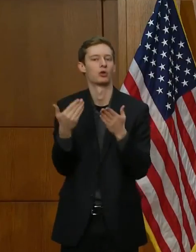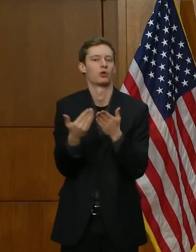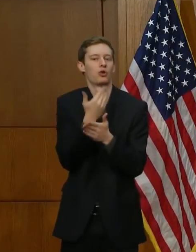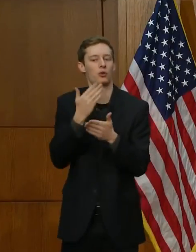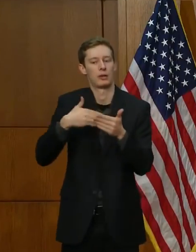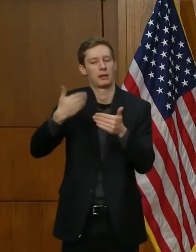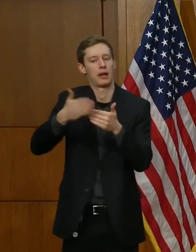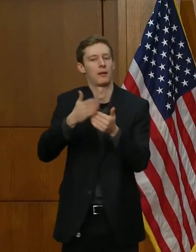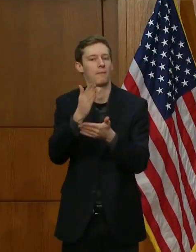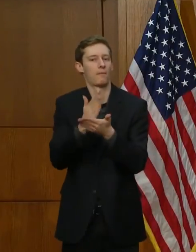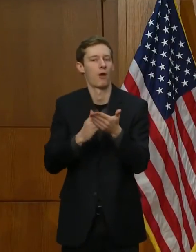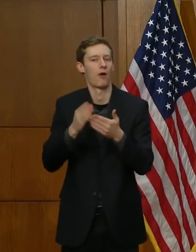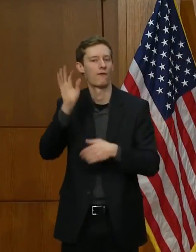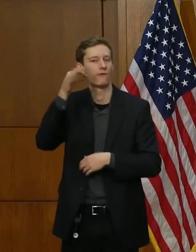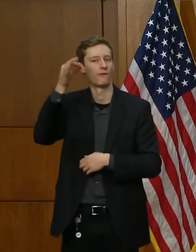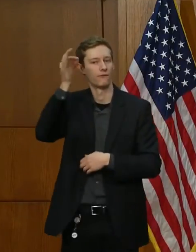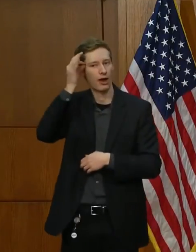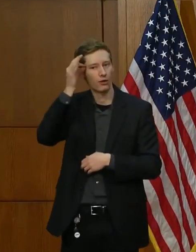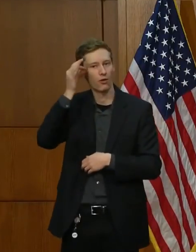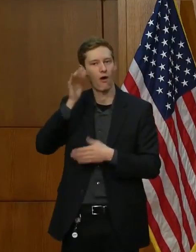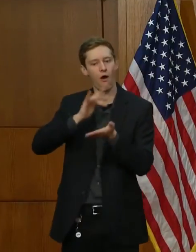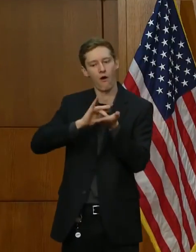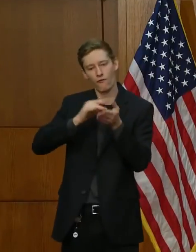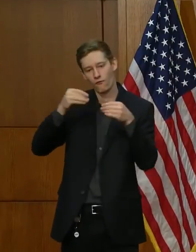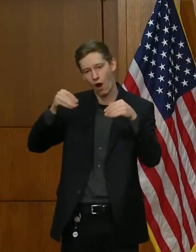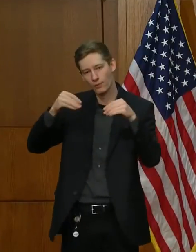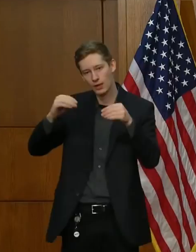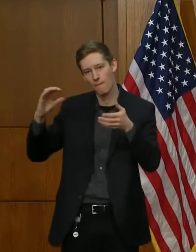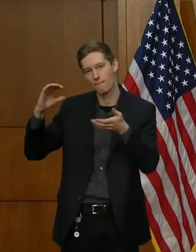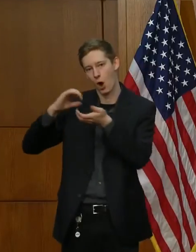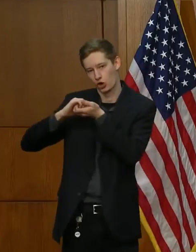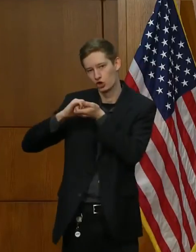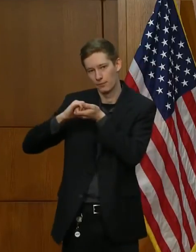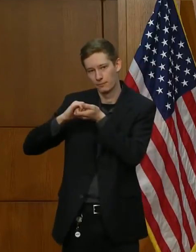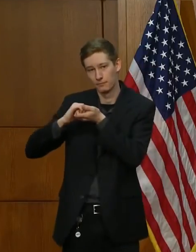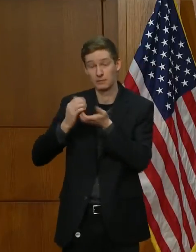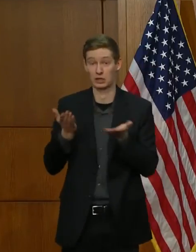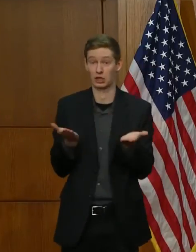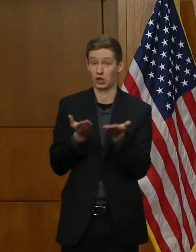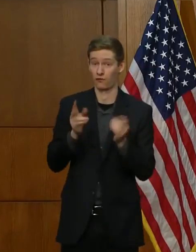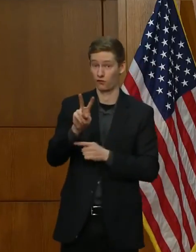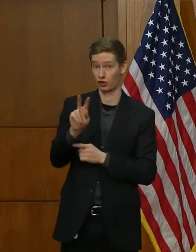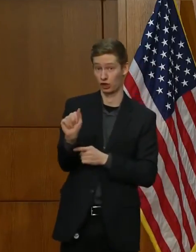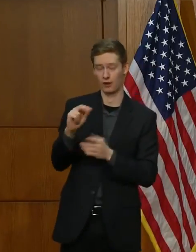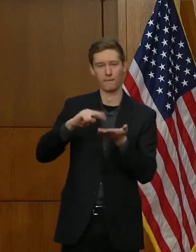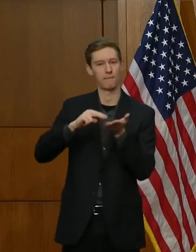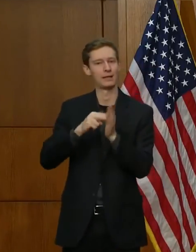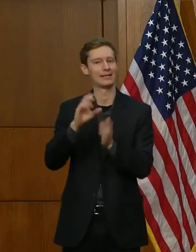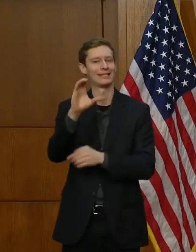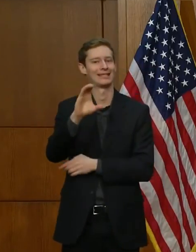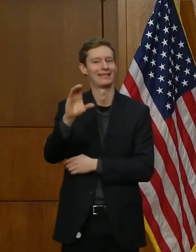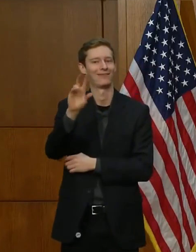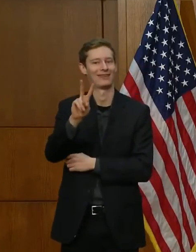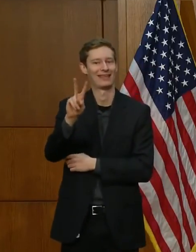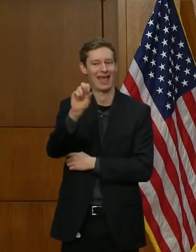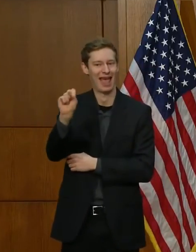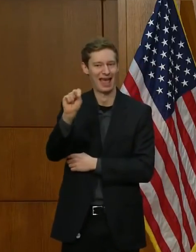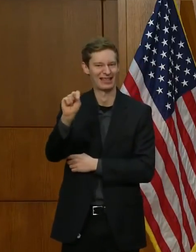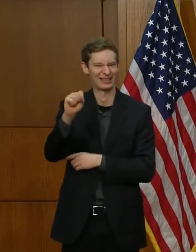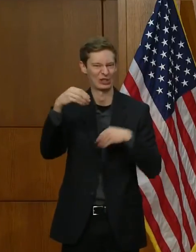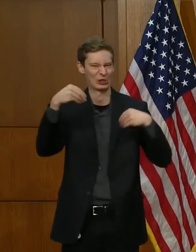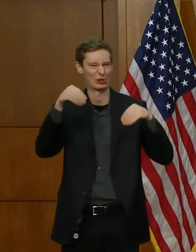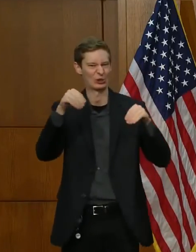In Virginia, CVS will be the first pharmacy in this rollout, because it has the most locations of any